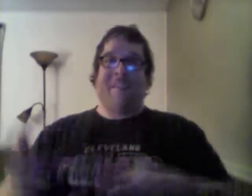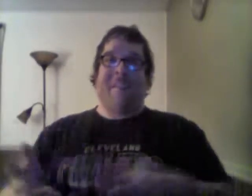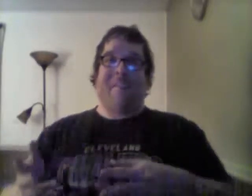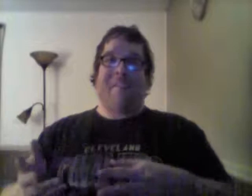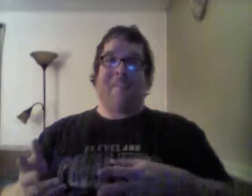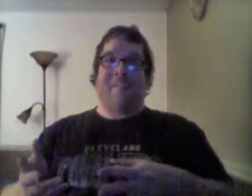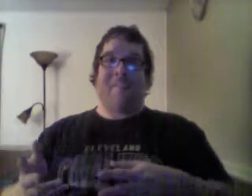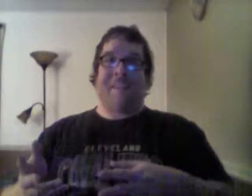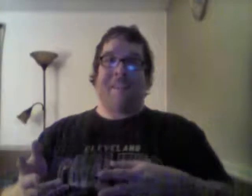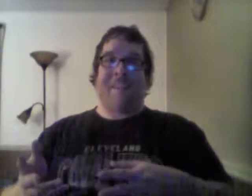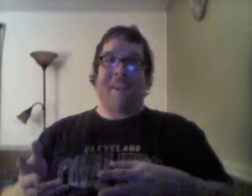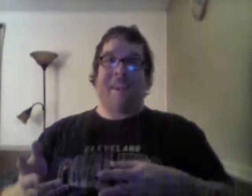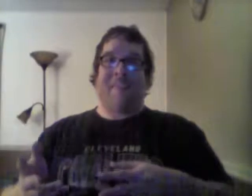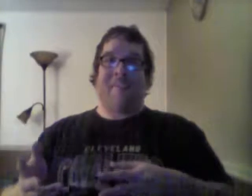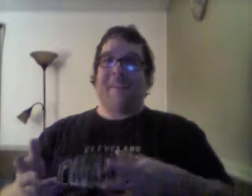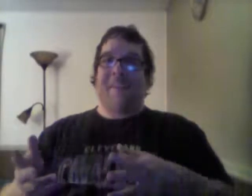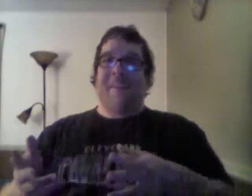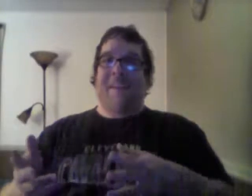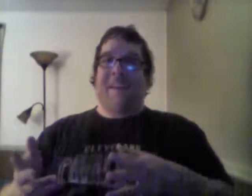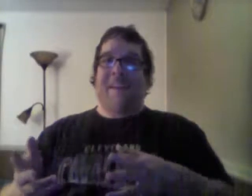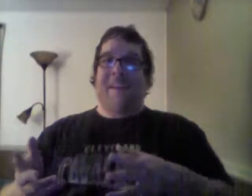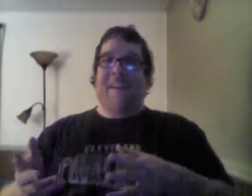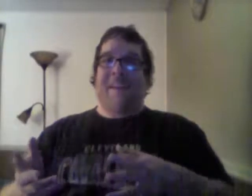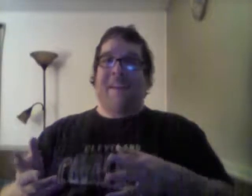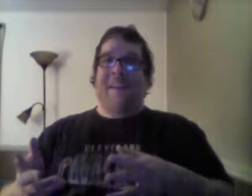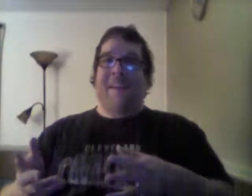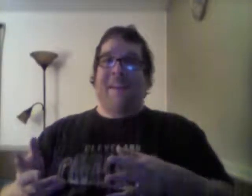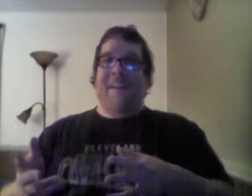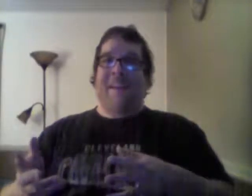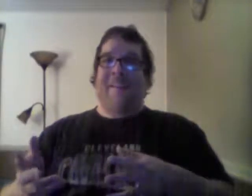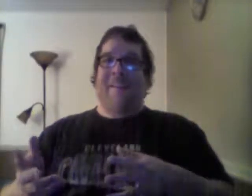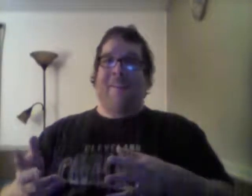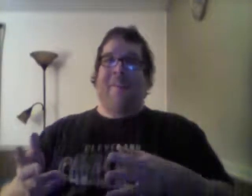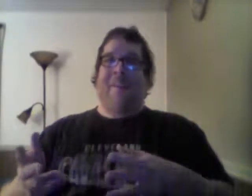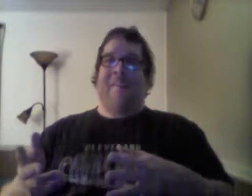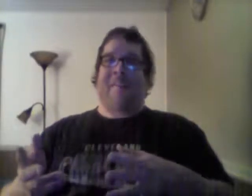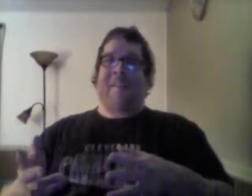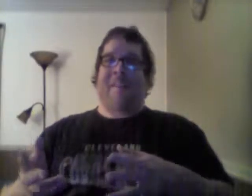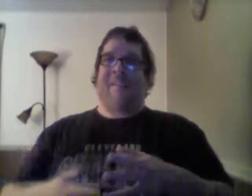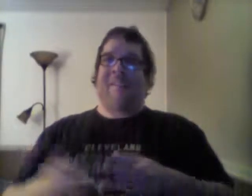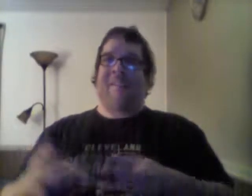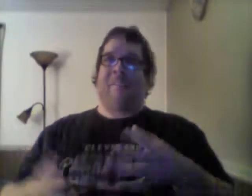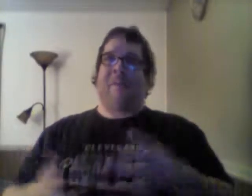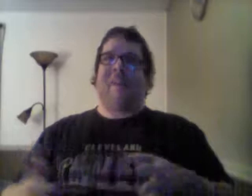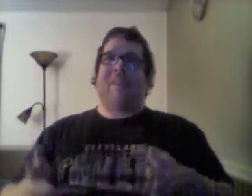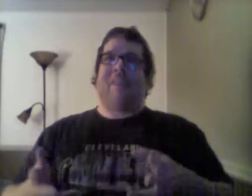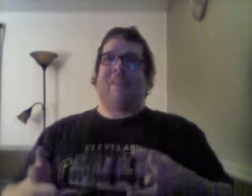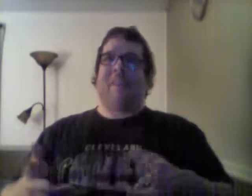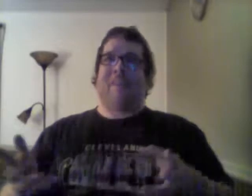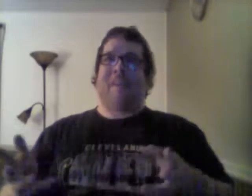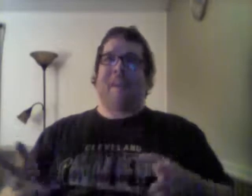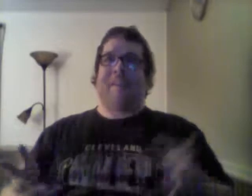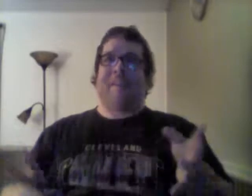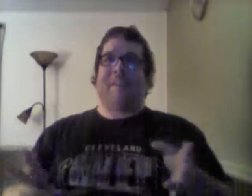isn't able to complete the game, and they're like, oh, wow. was like, because, watching it, I'm thinking, okay, so,